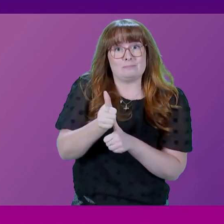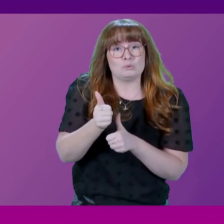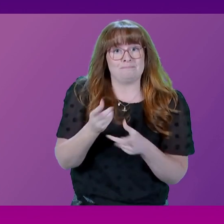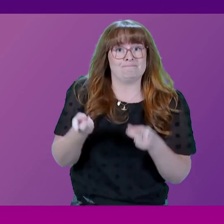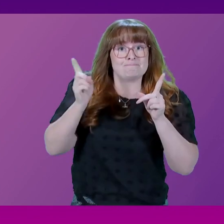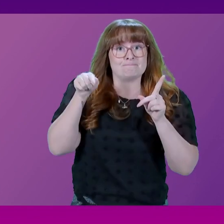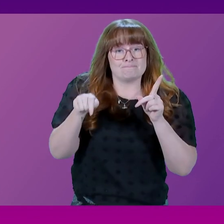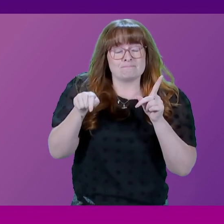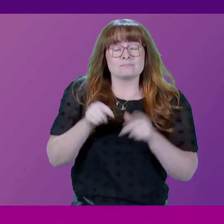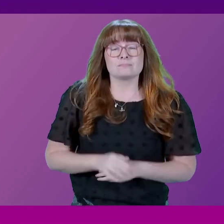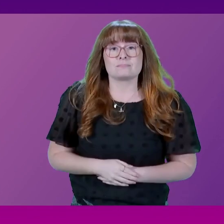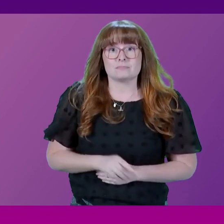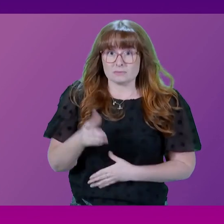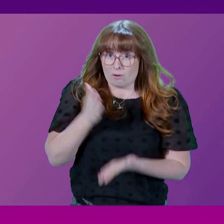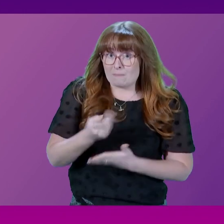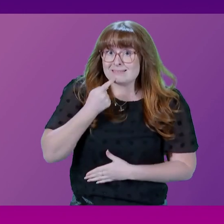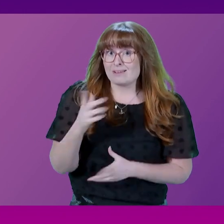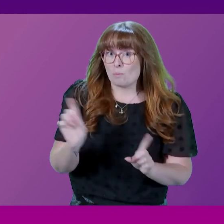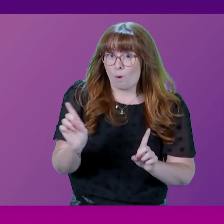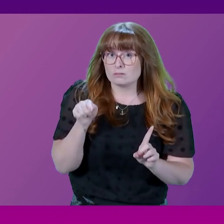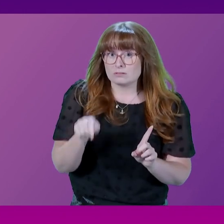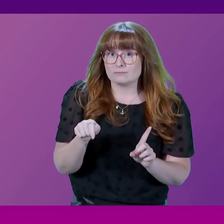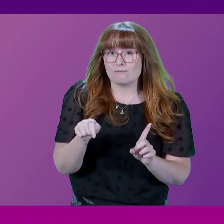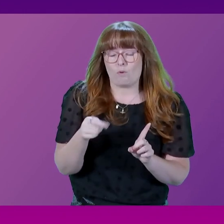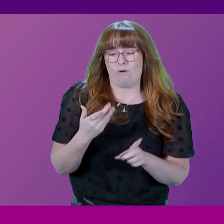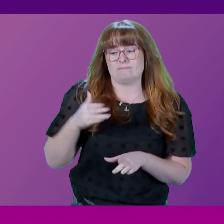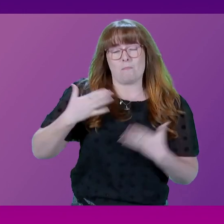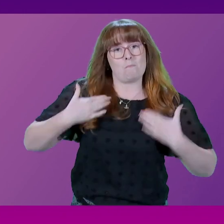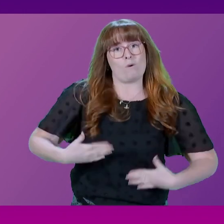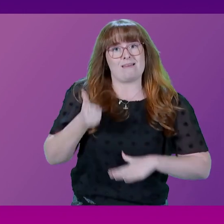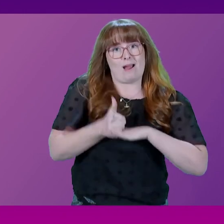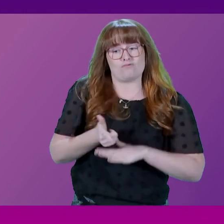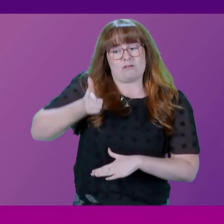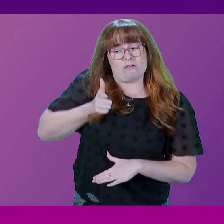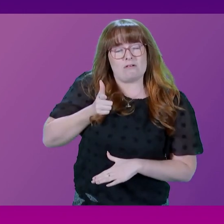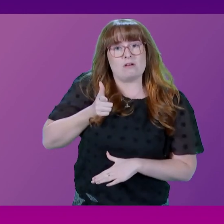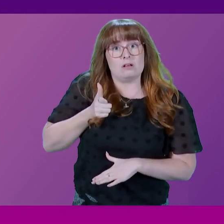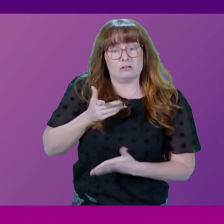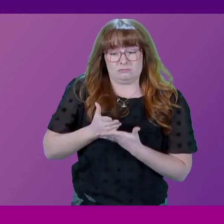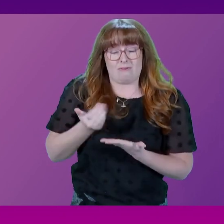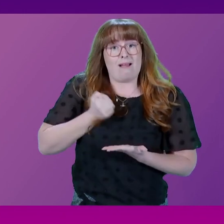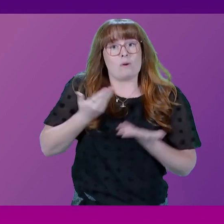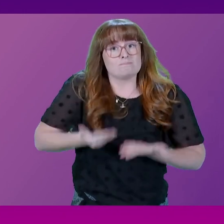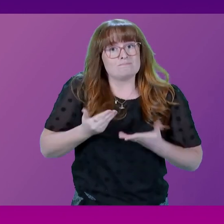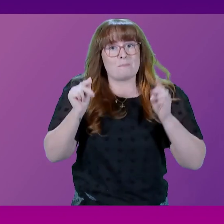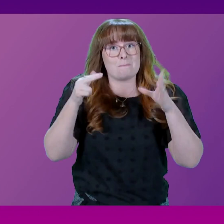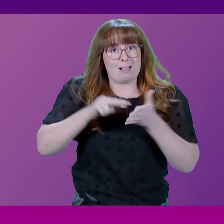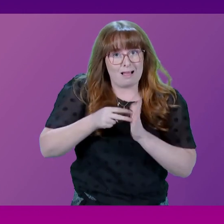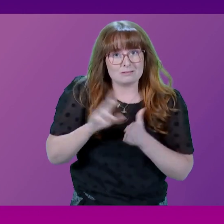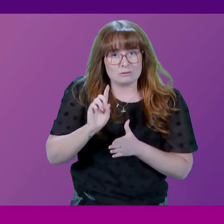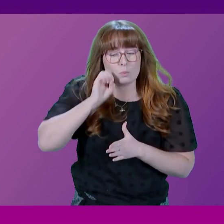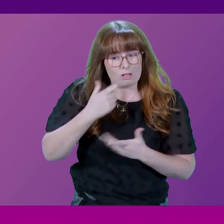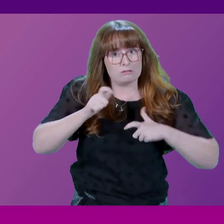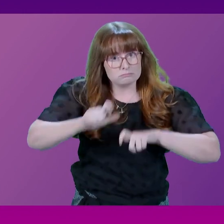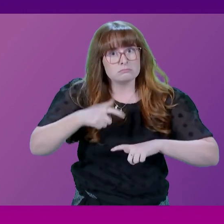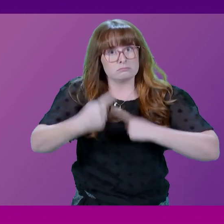Page on what he actually said around body-worn cameras. He said, and I quote, our current plans are that we will continue to